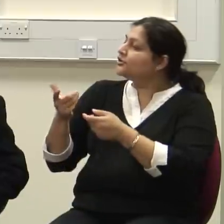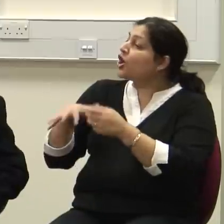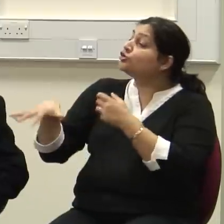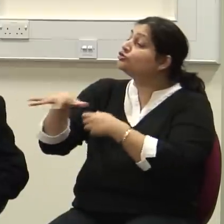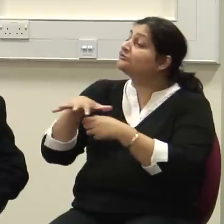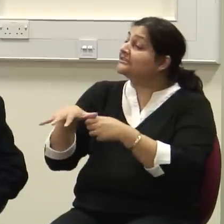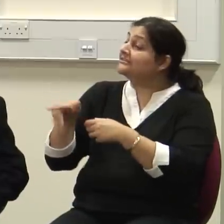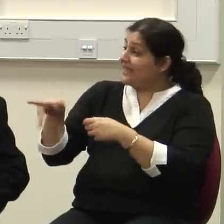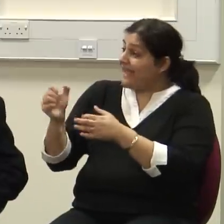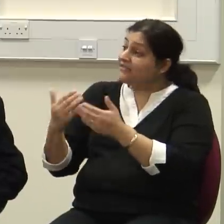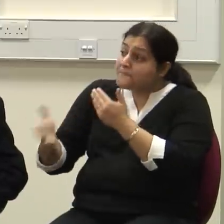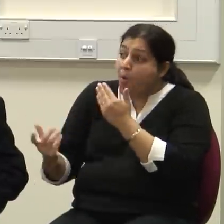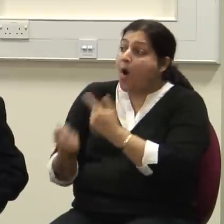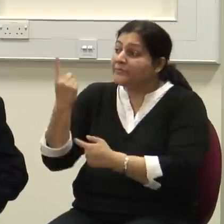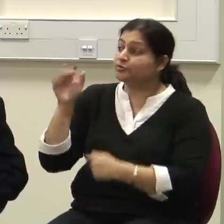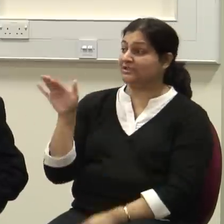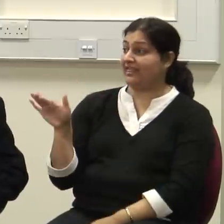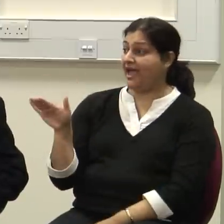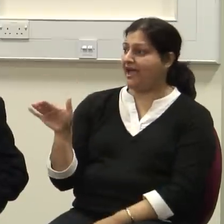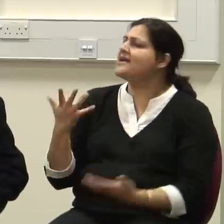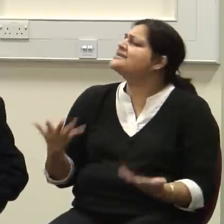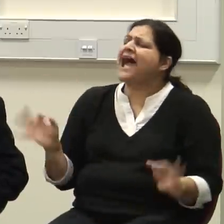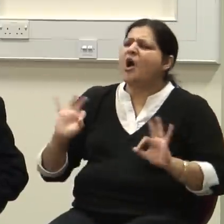So-called capitalist, I mean, there is no capitalist country anymore.